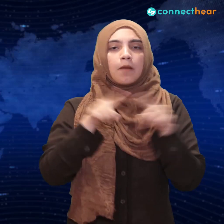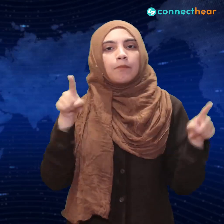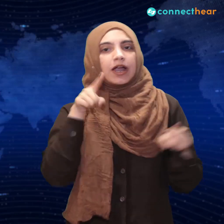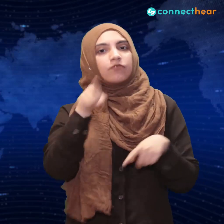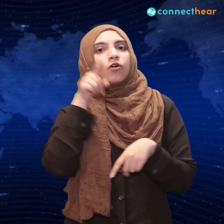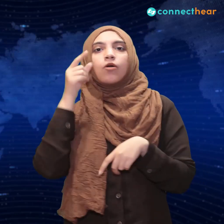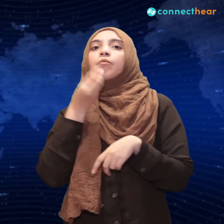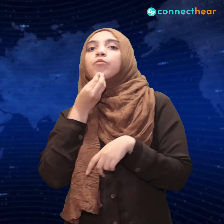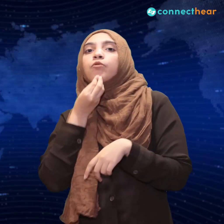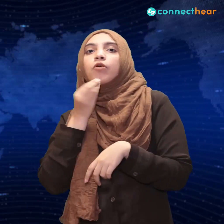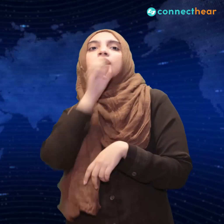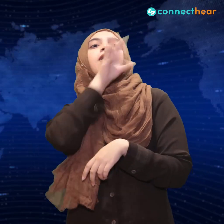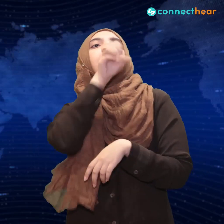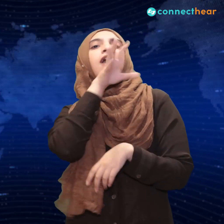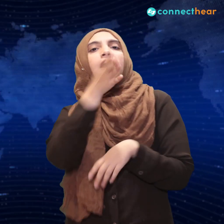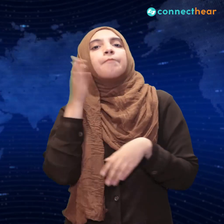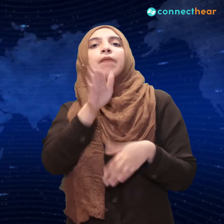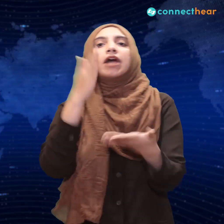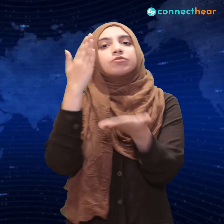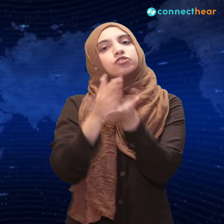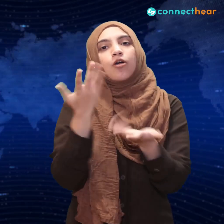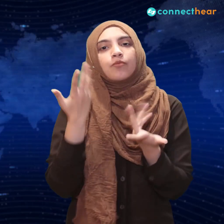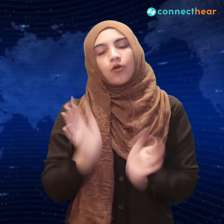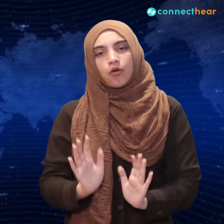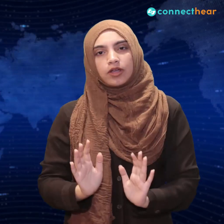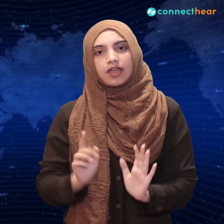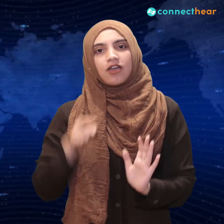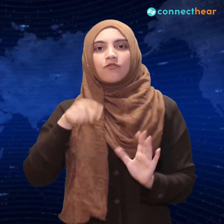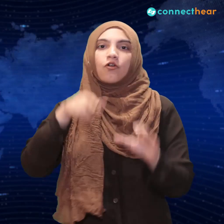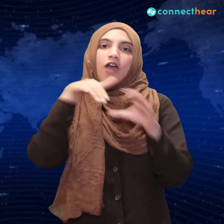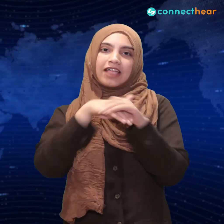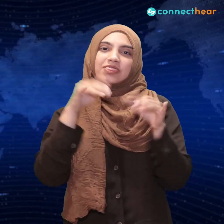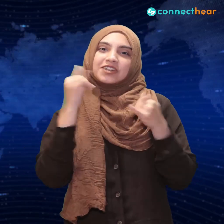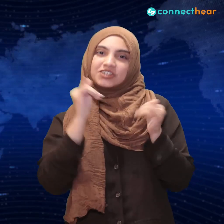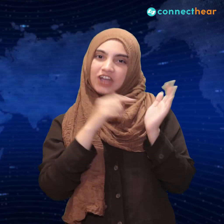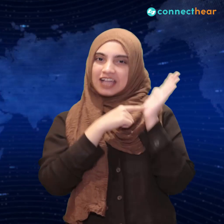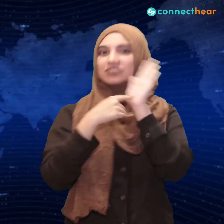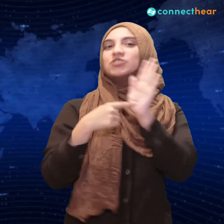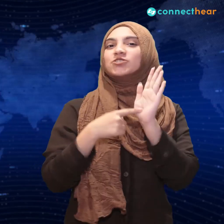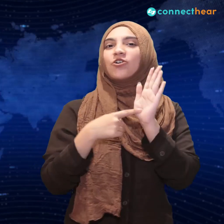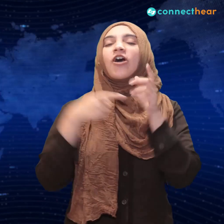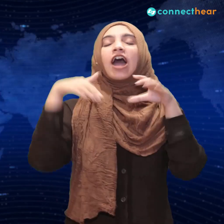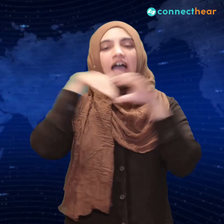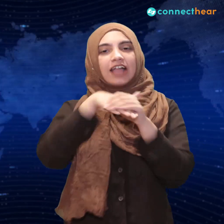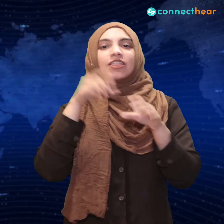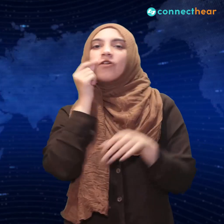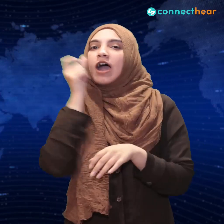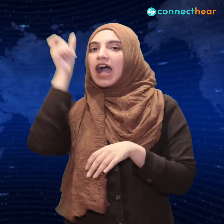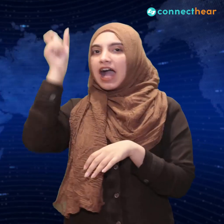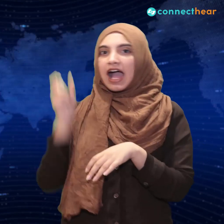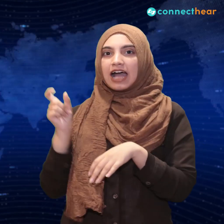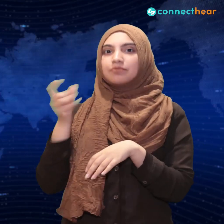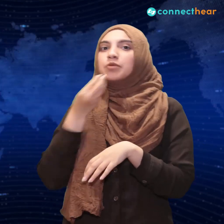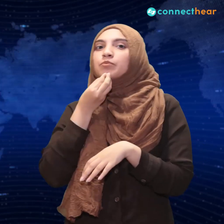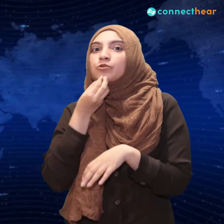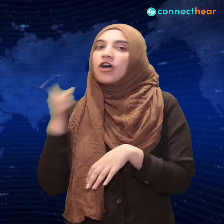this to be stopped? I think this is the first obvious hint that the show was trying to tell the audience that the old man is somehow